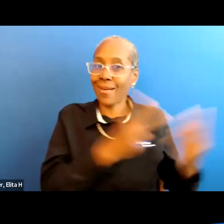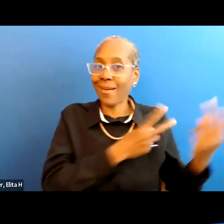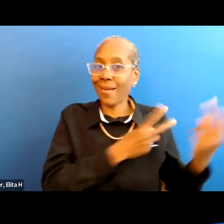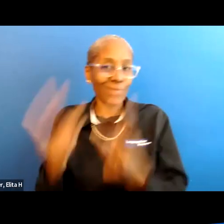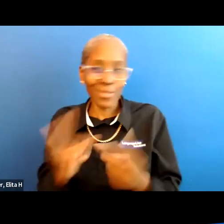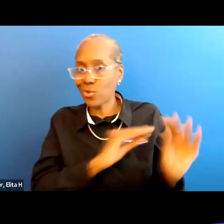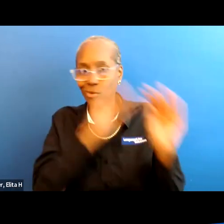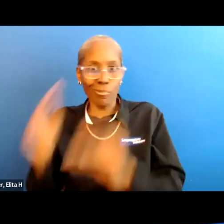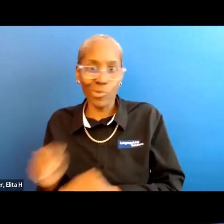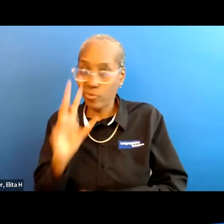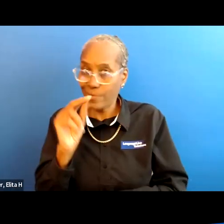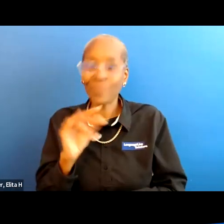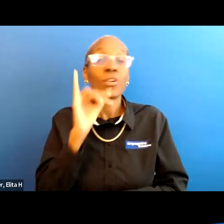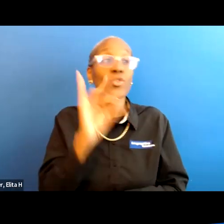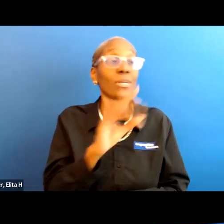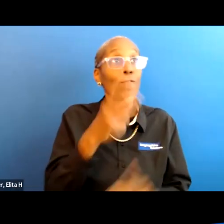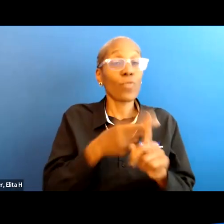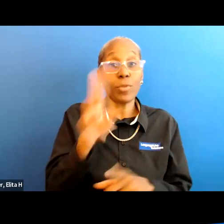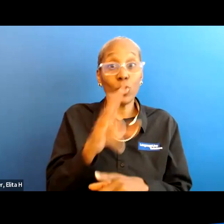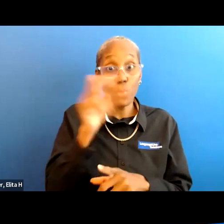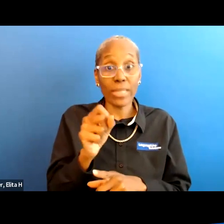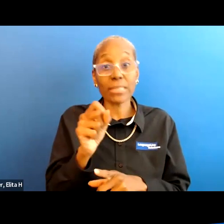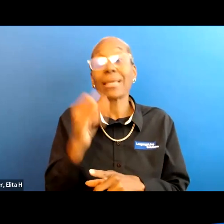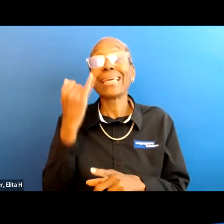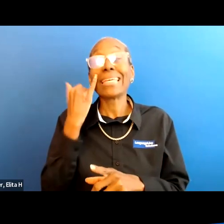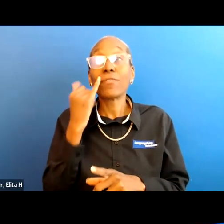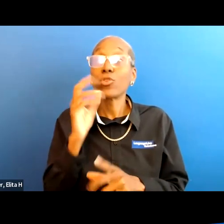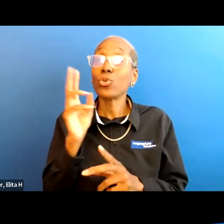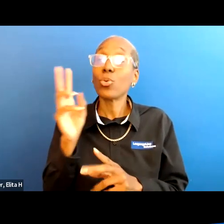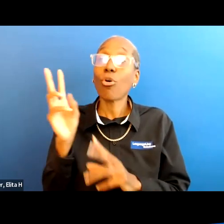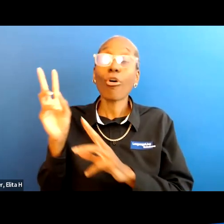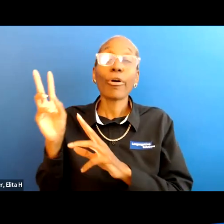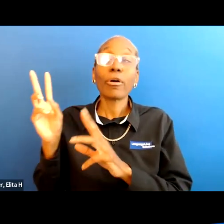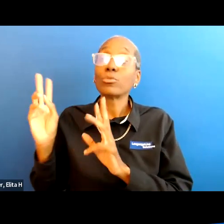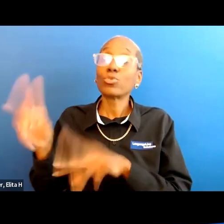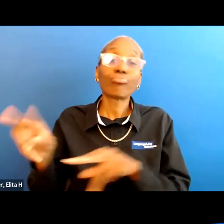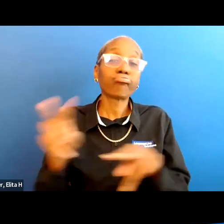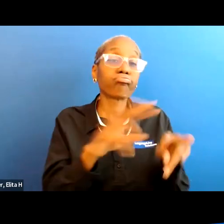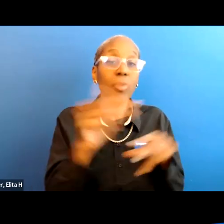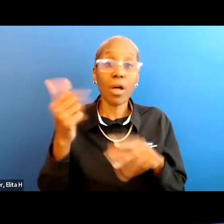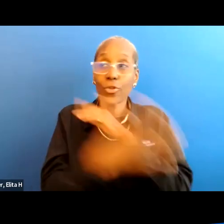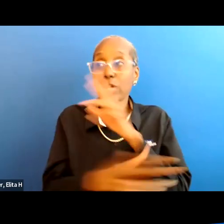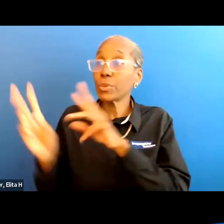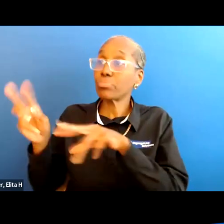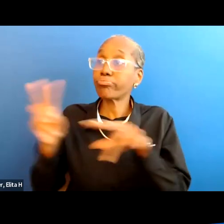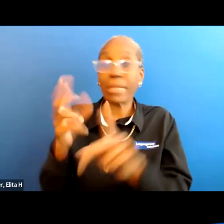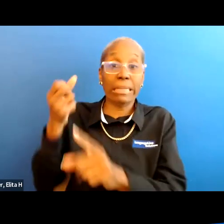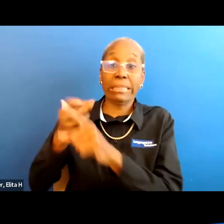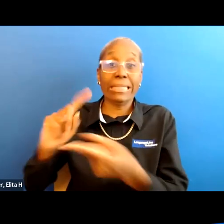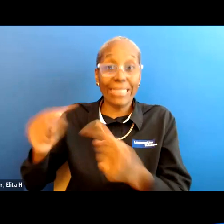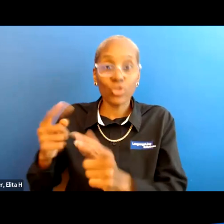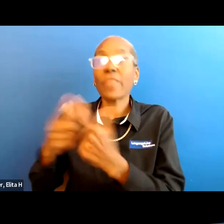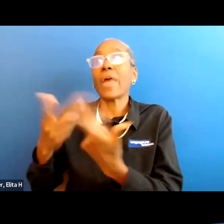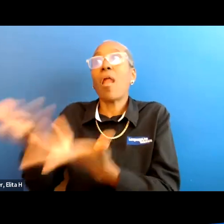like the united states you would have to be like touring over there and get injured in that country so it's very difficult it's very difficult